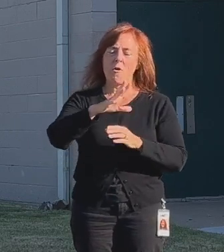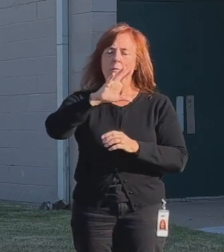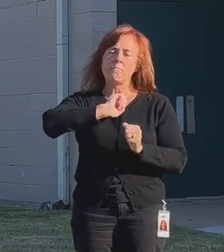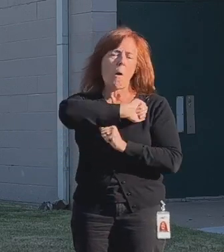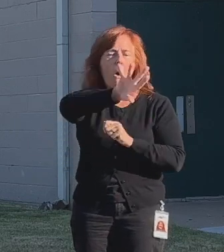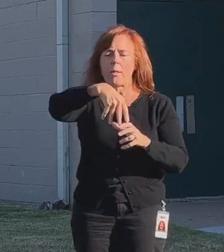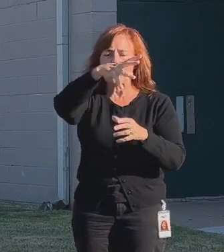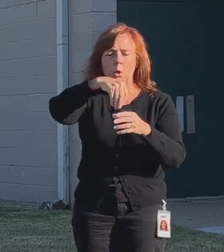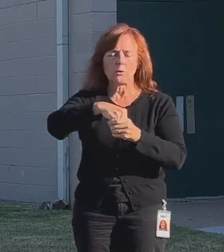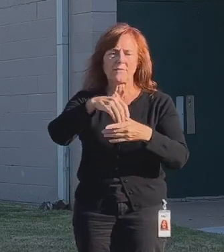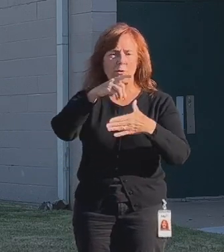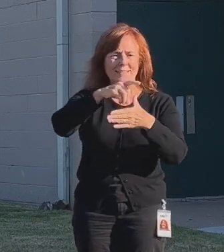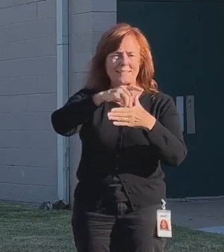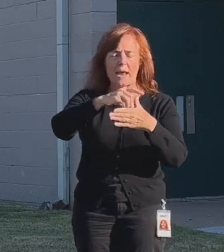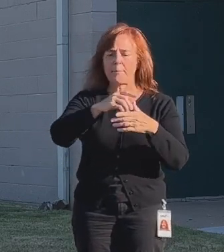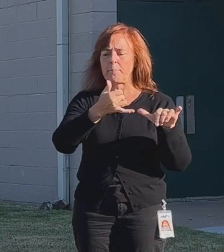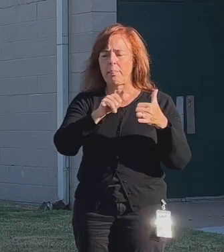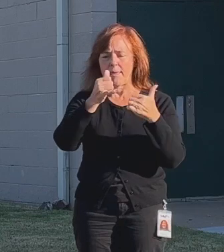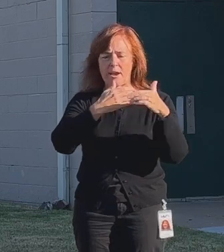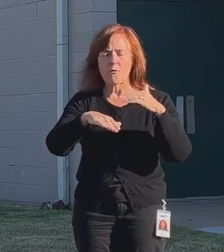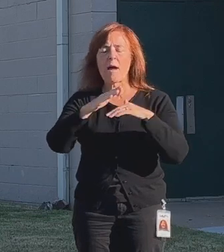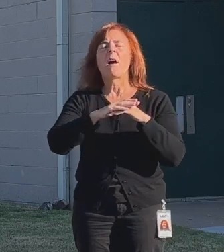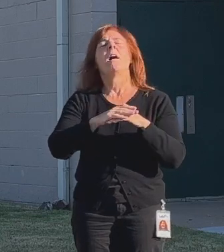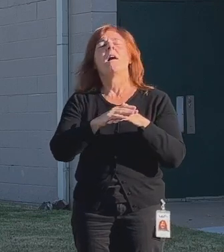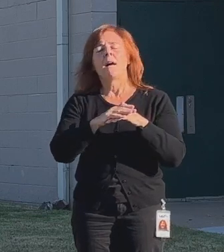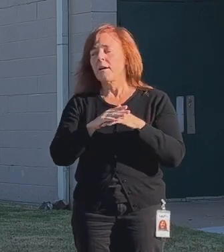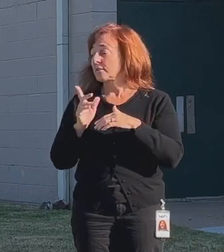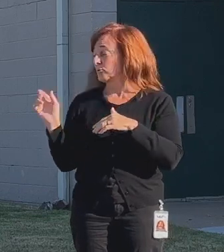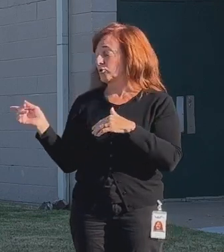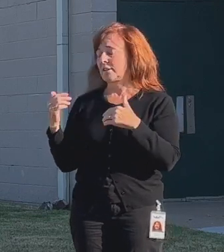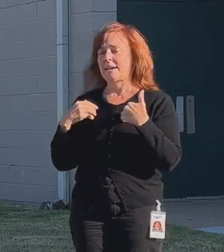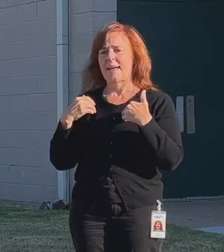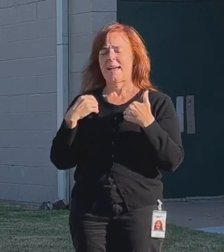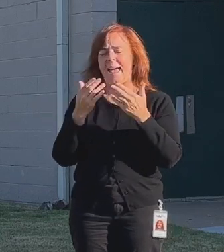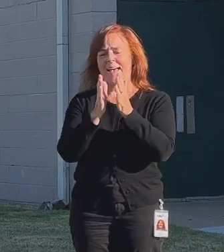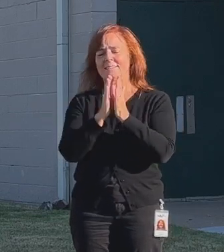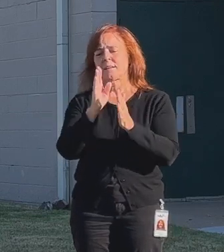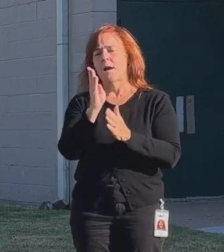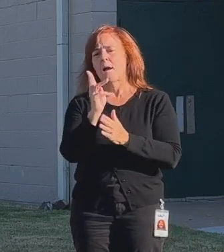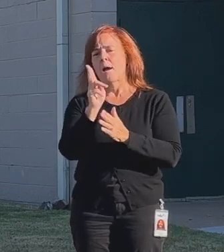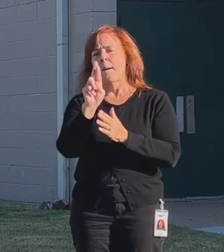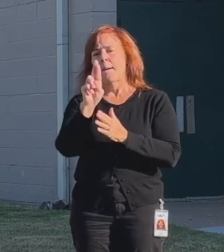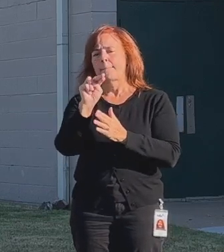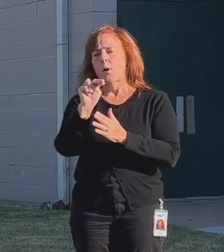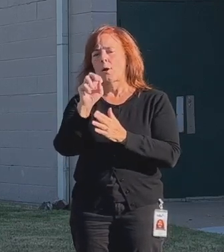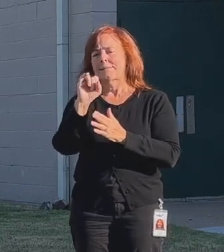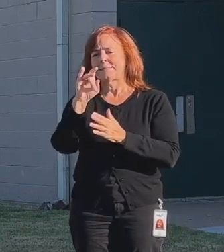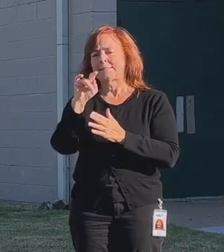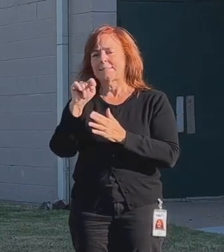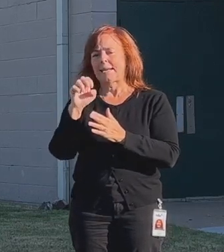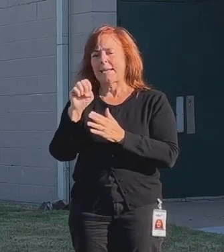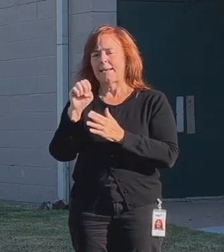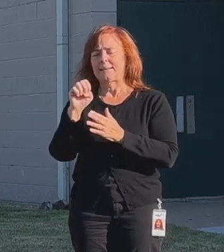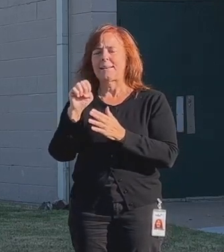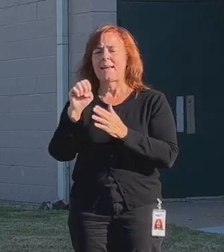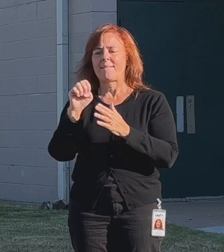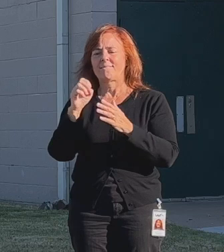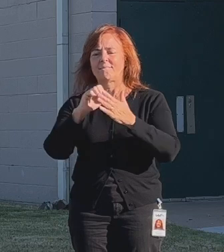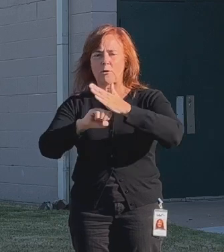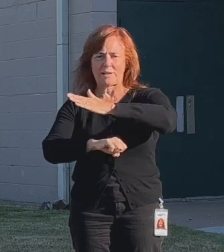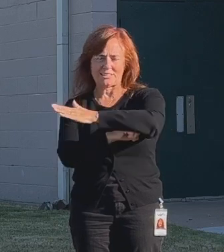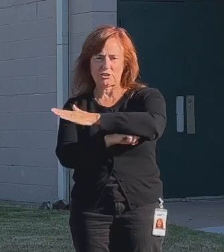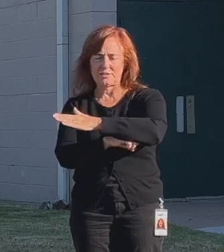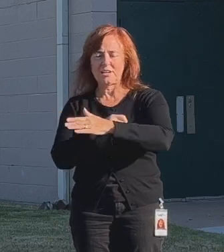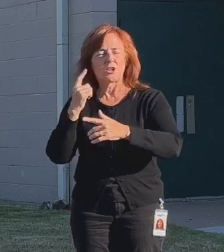And Anna had the great thought to approach the Bernstein Foundation, and you're going to hear from Irene here in a moment,